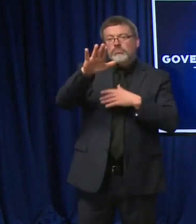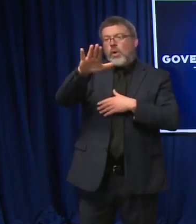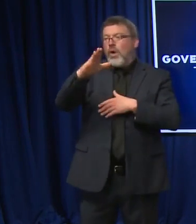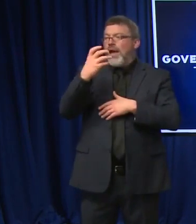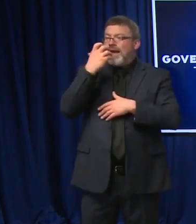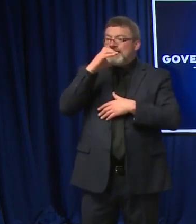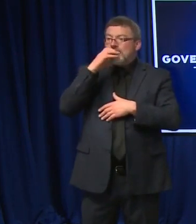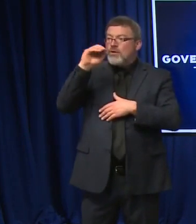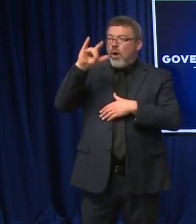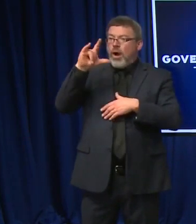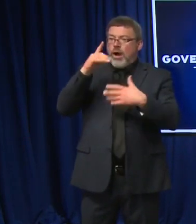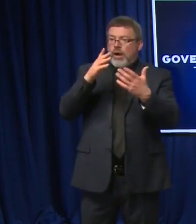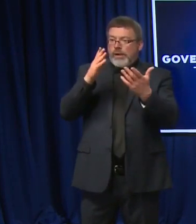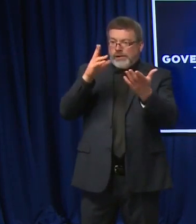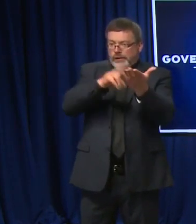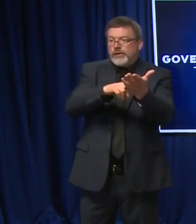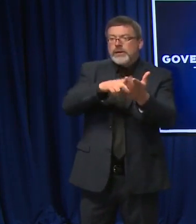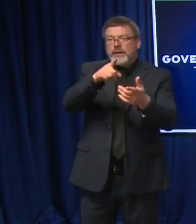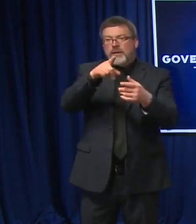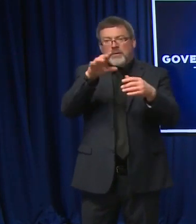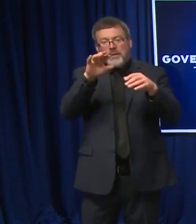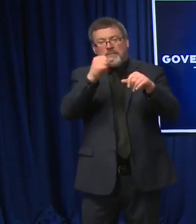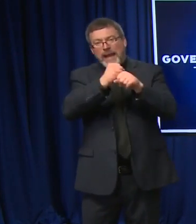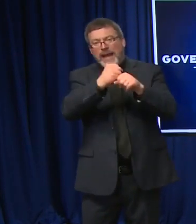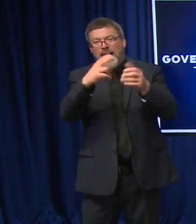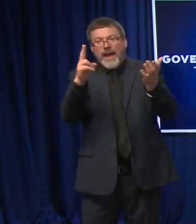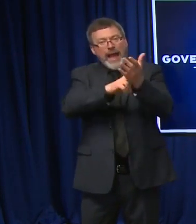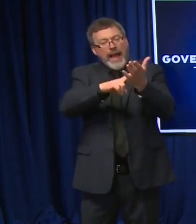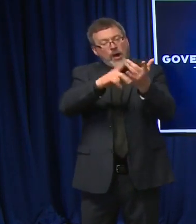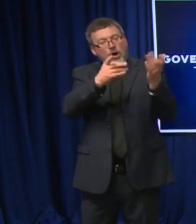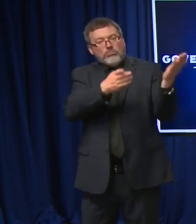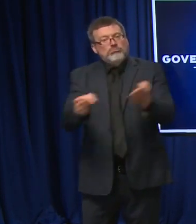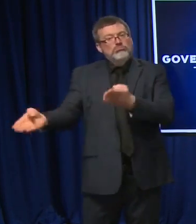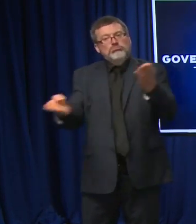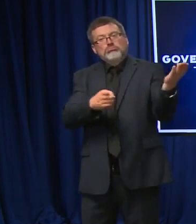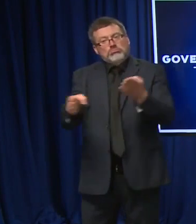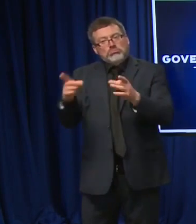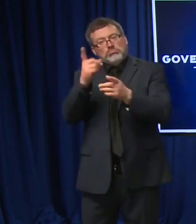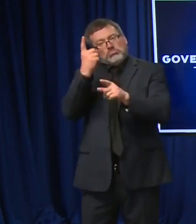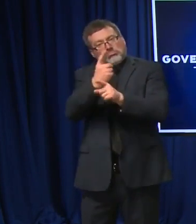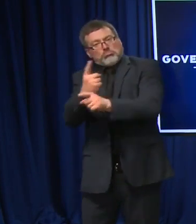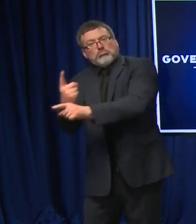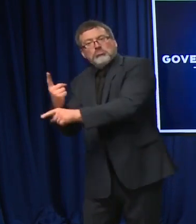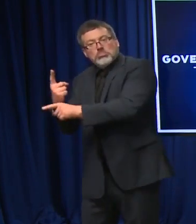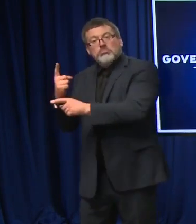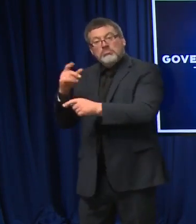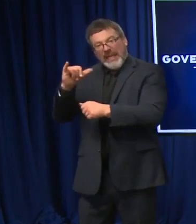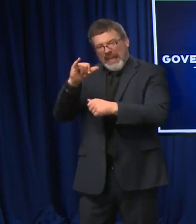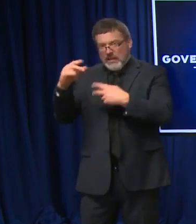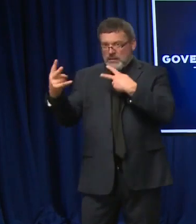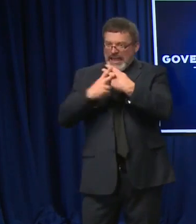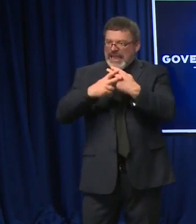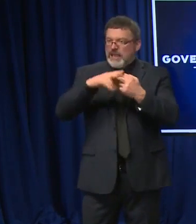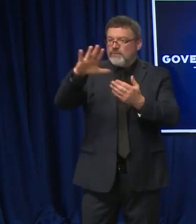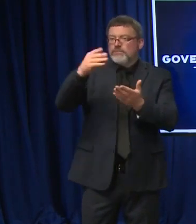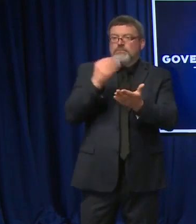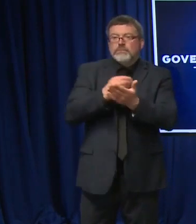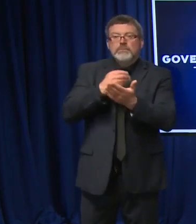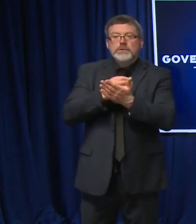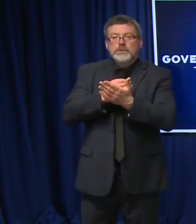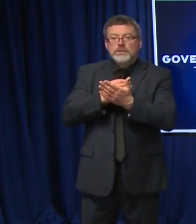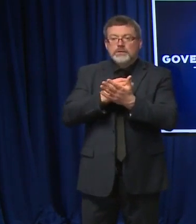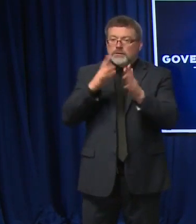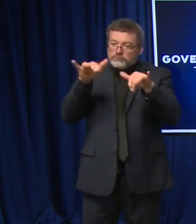system. Get into their system for regular deliveries. It can make all the difference in the world in terms of not just saving a couple bucks, but also getting assured deliveries